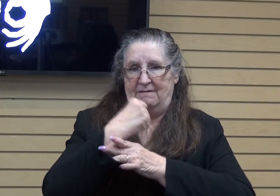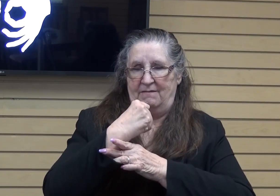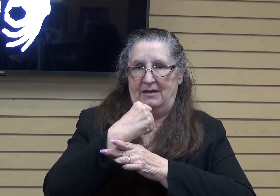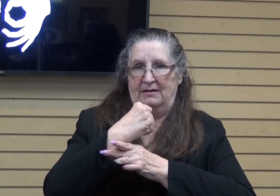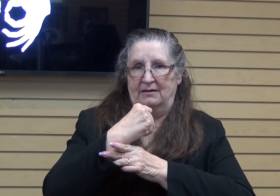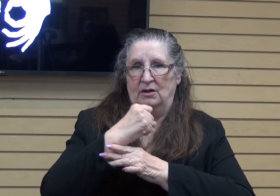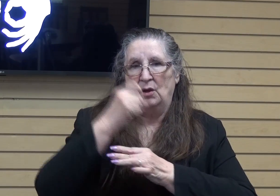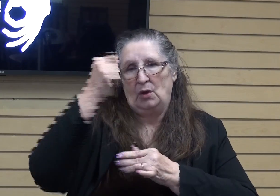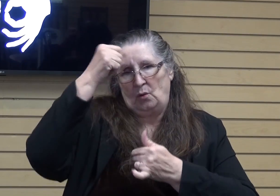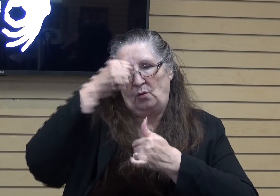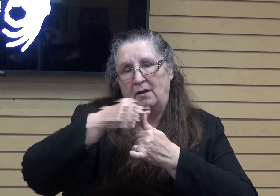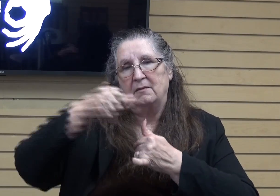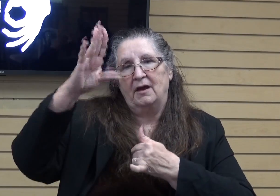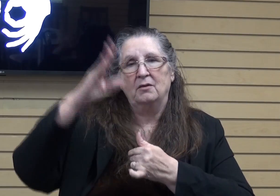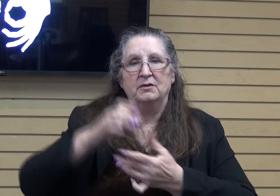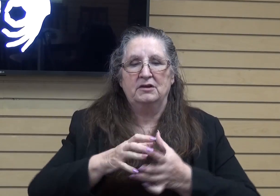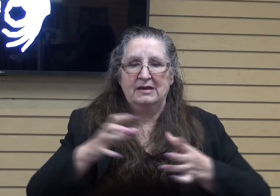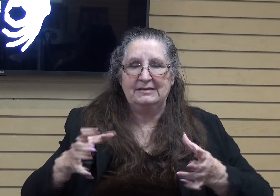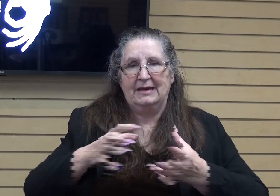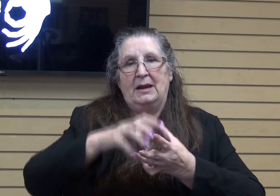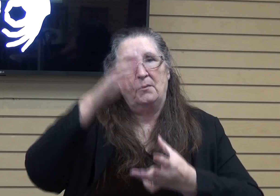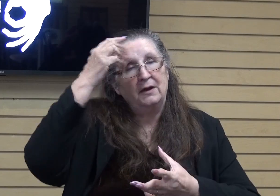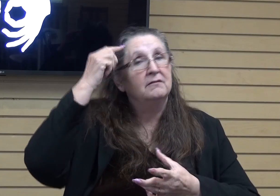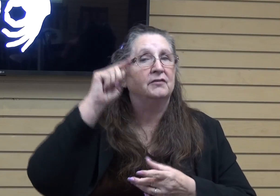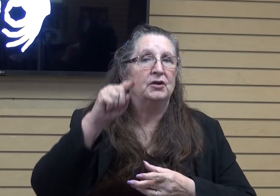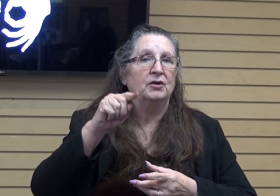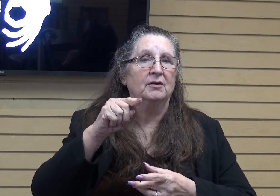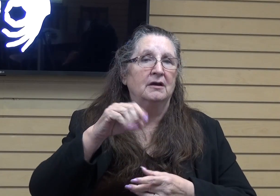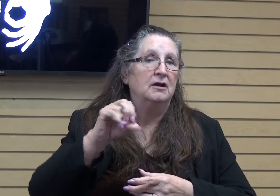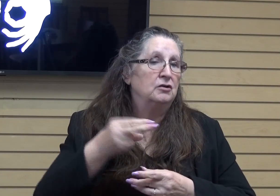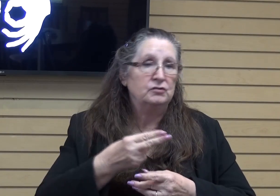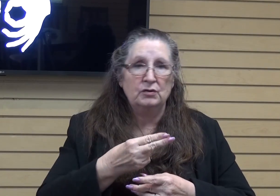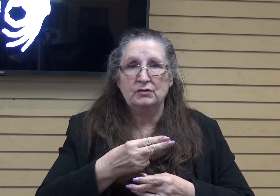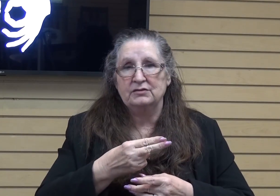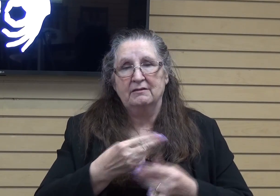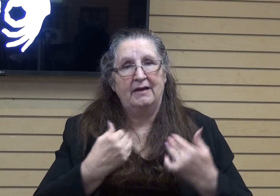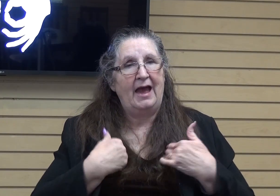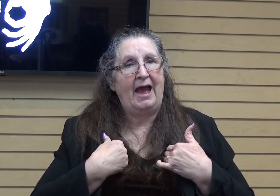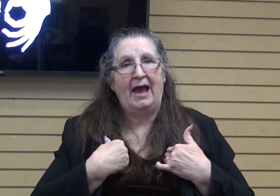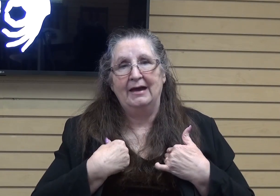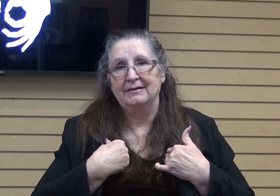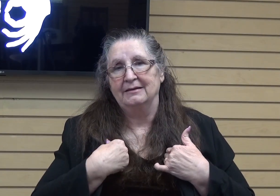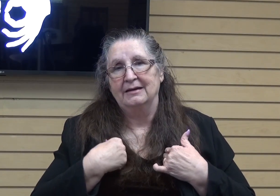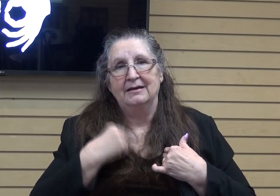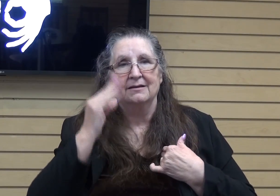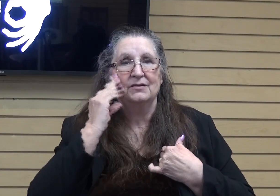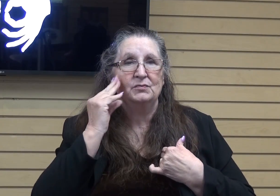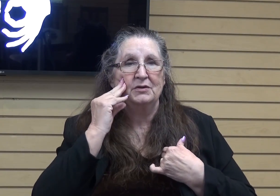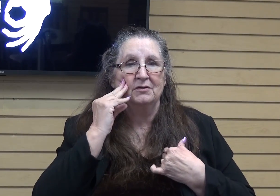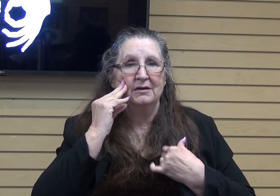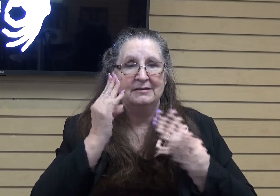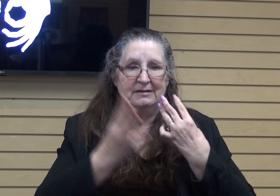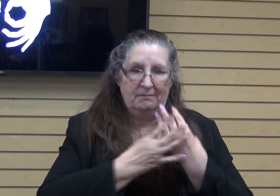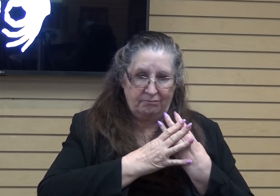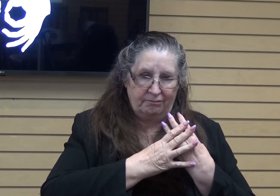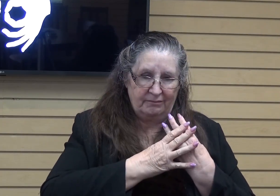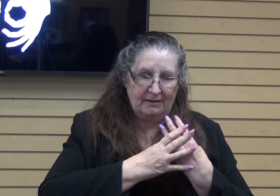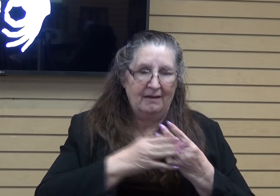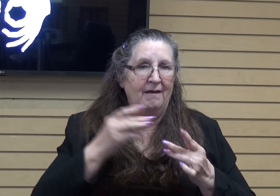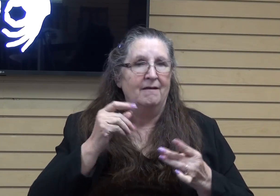that God's going to do exceeding and abundantly. I mean, even though Joseph had to go and live in the dungeon, be false accused, sold by